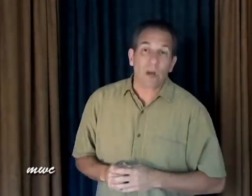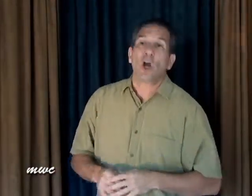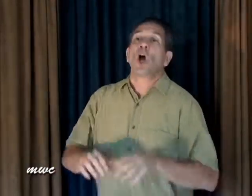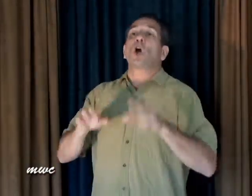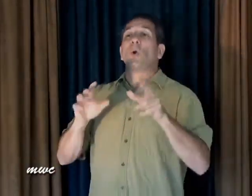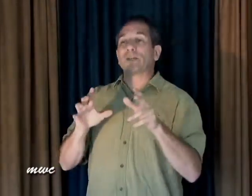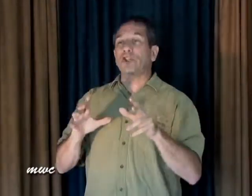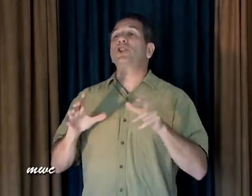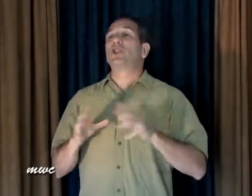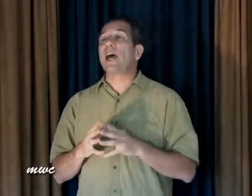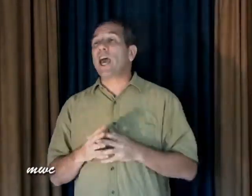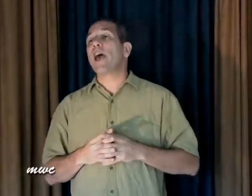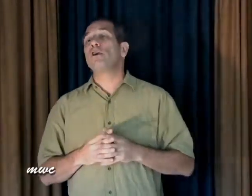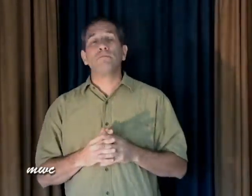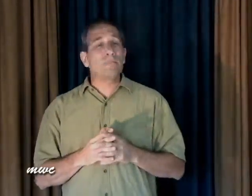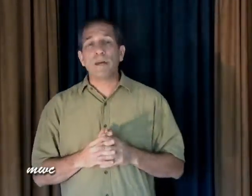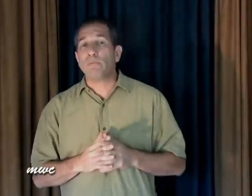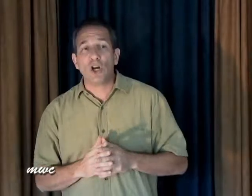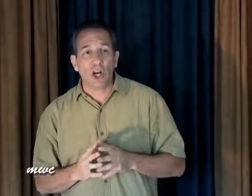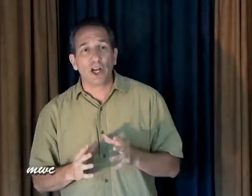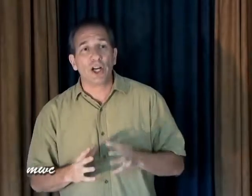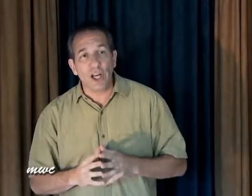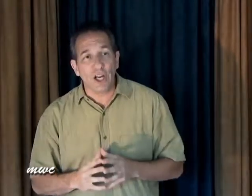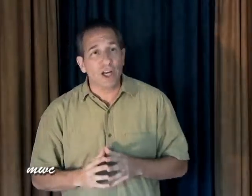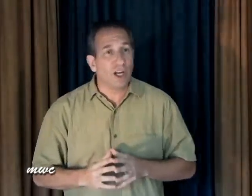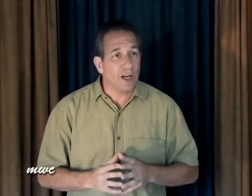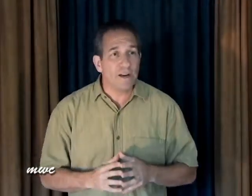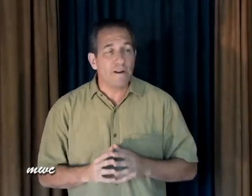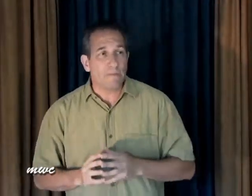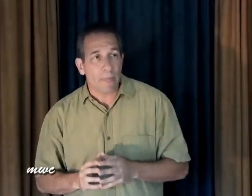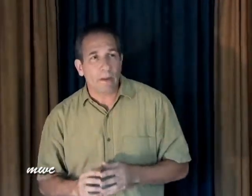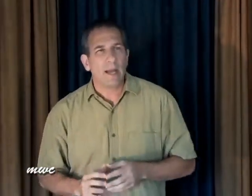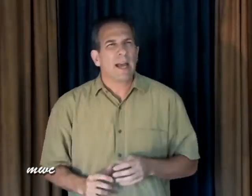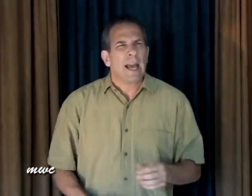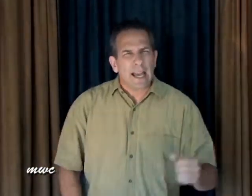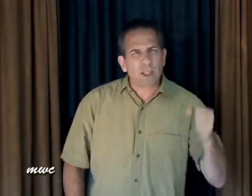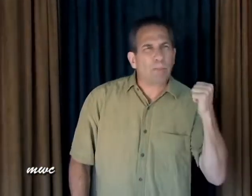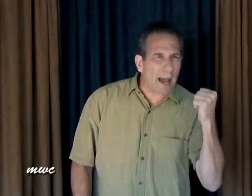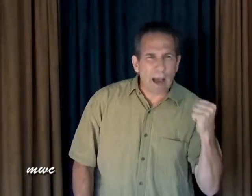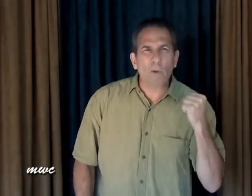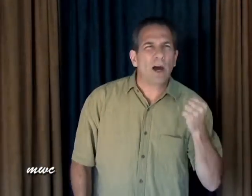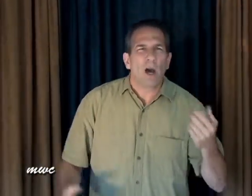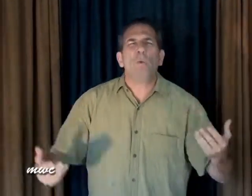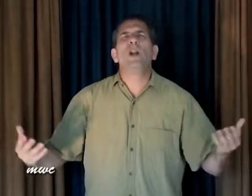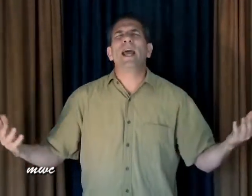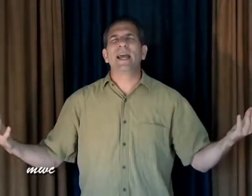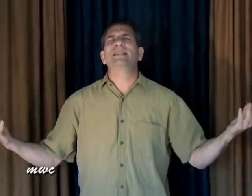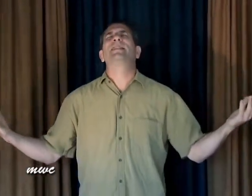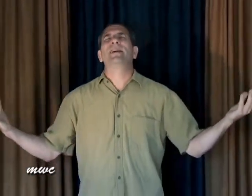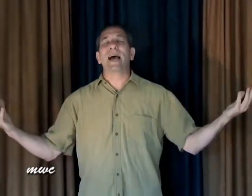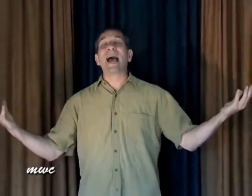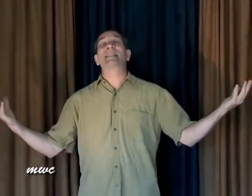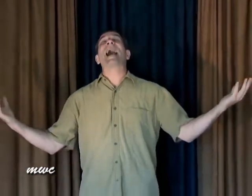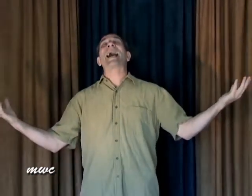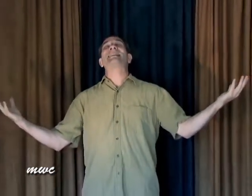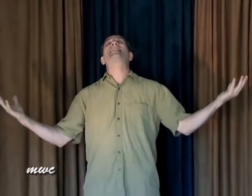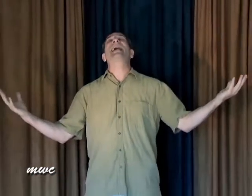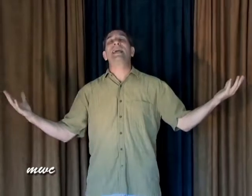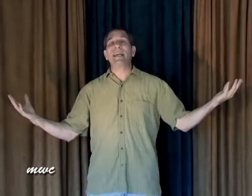Questions that help me believe His power will enter As I say